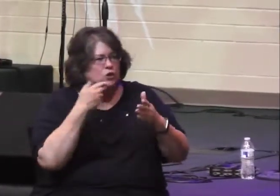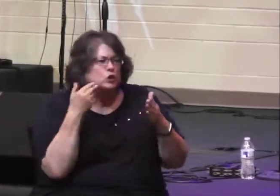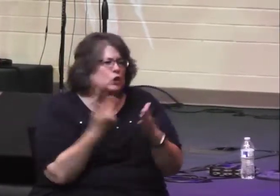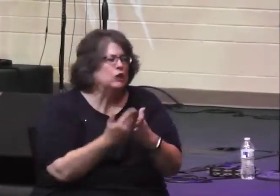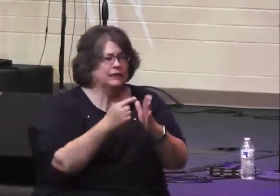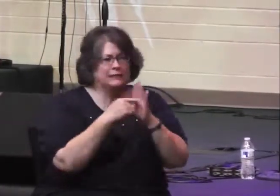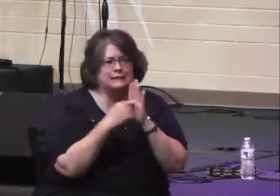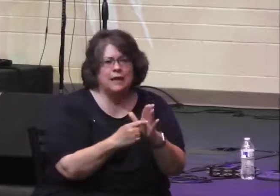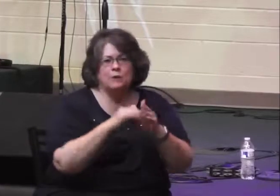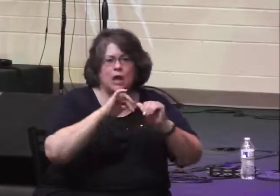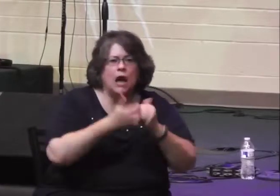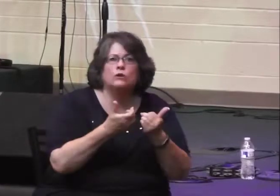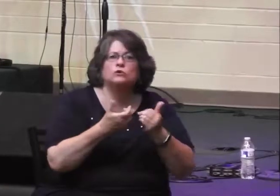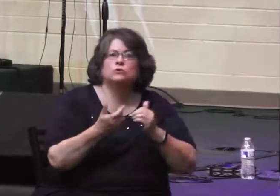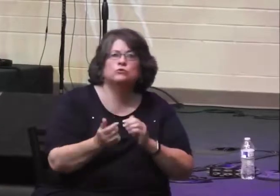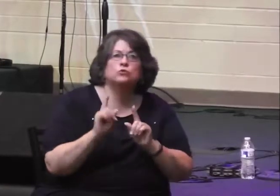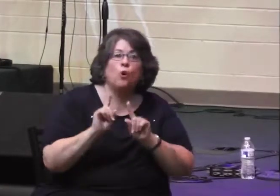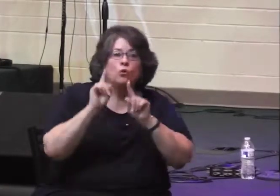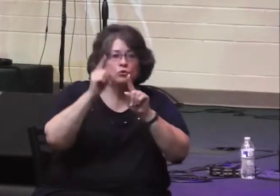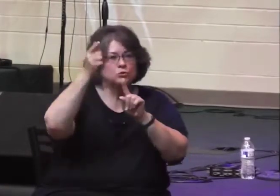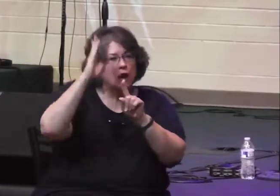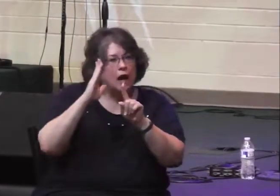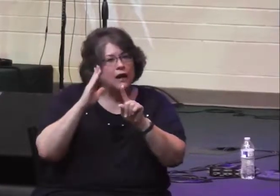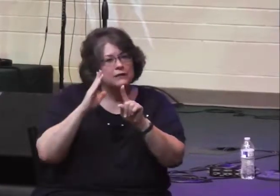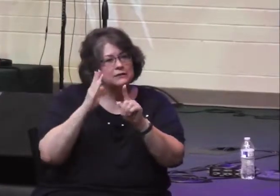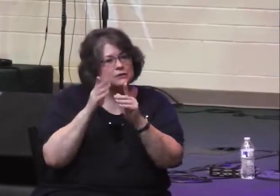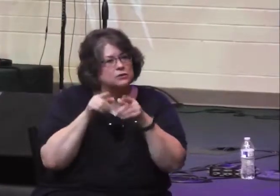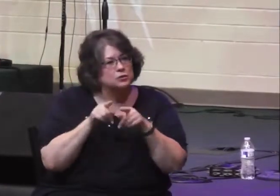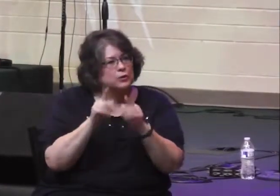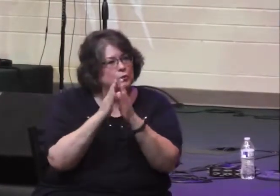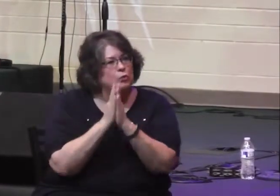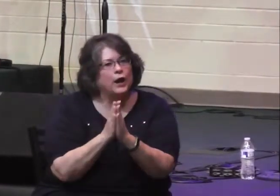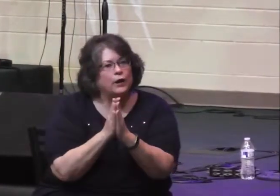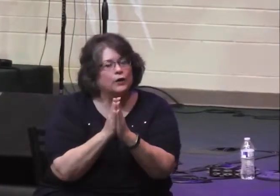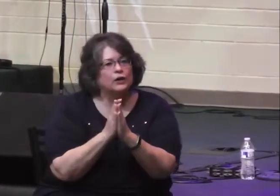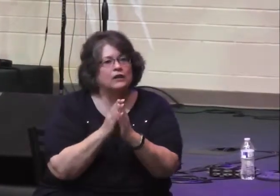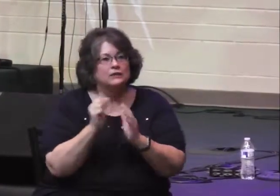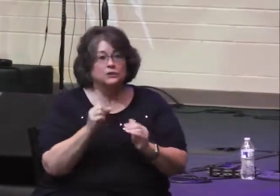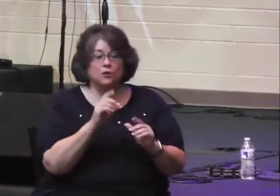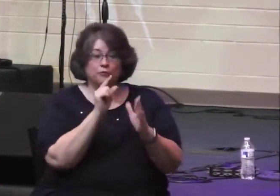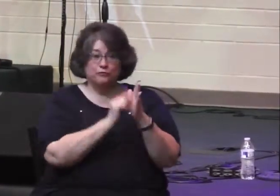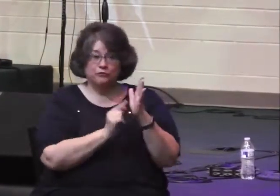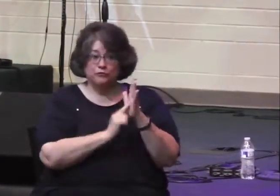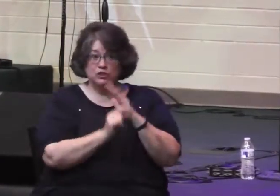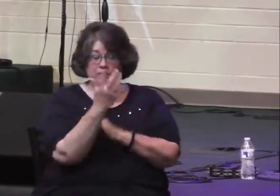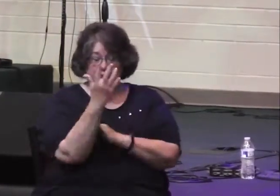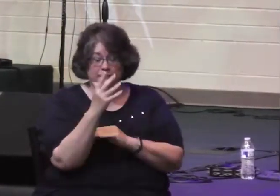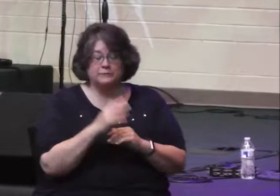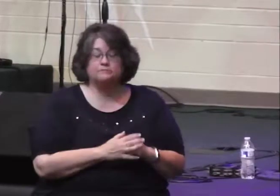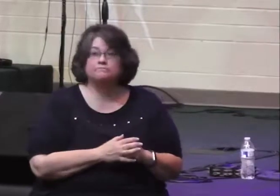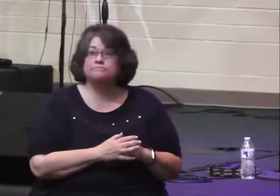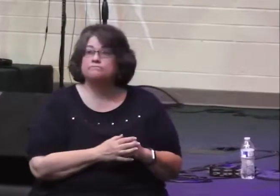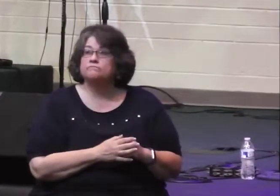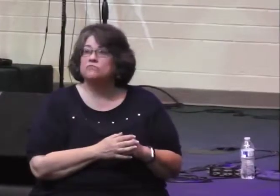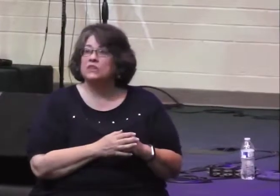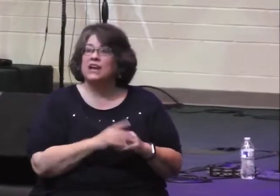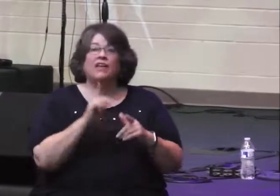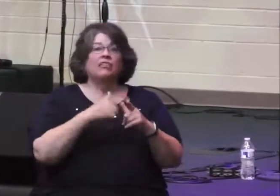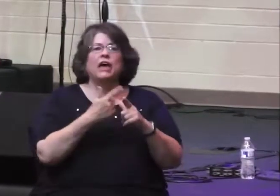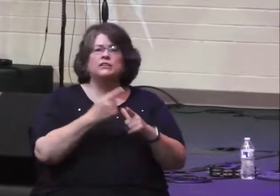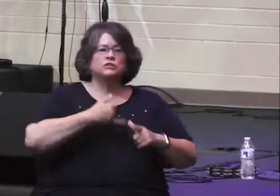prayer when we're in times of need or otherwise. So, let's take a look at his prayer. We'll start out with verse 5.